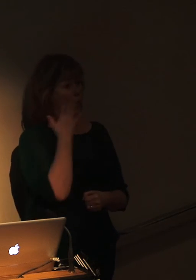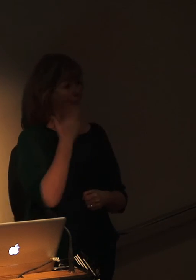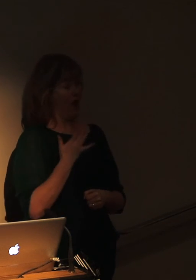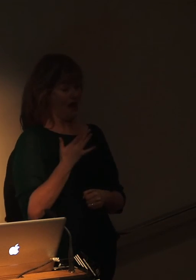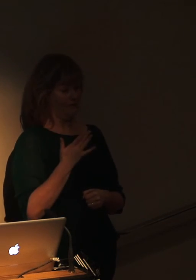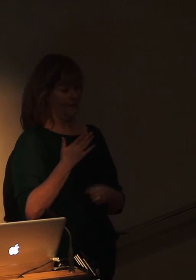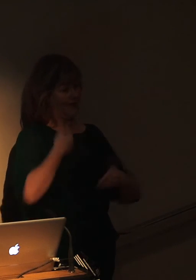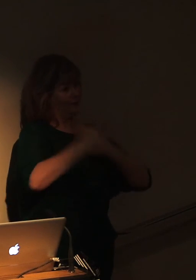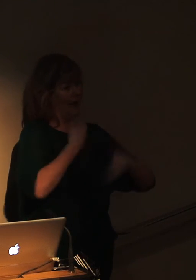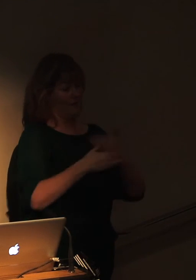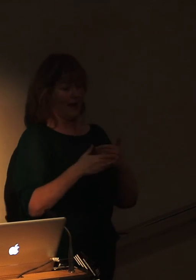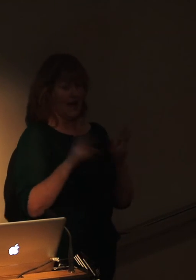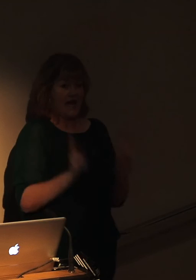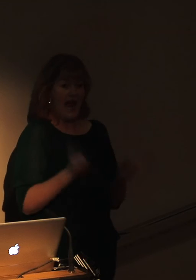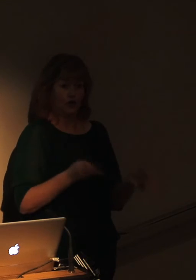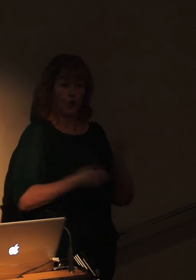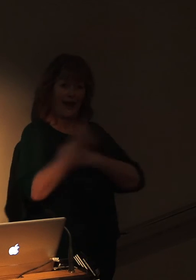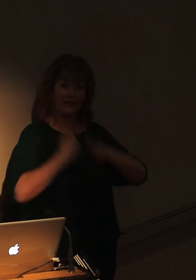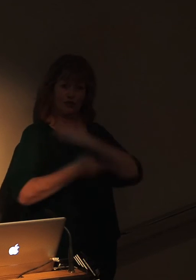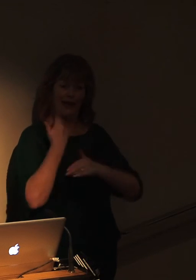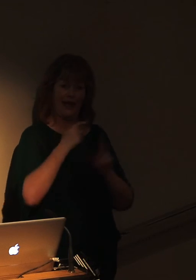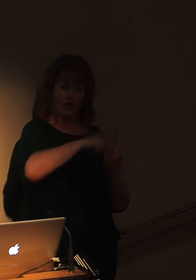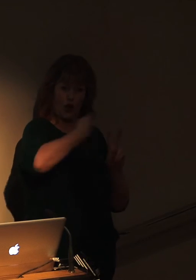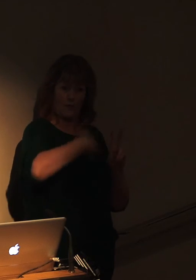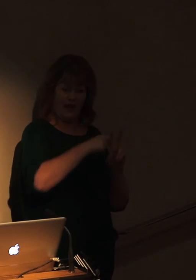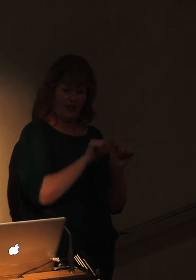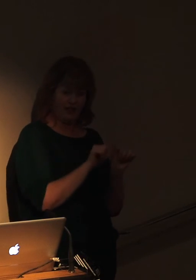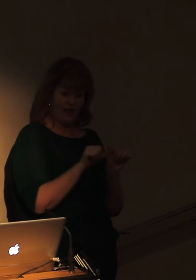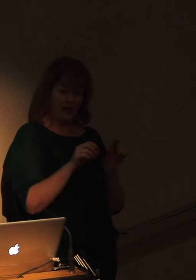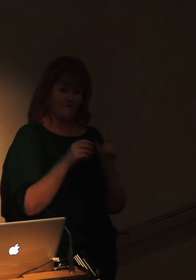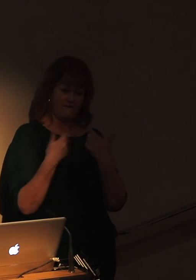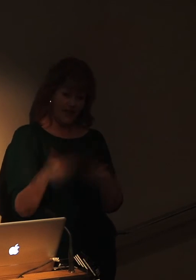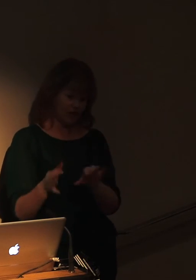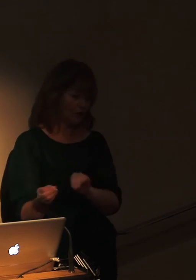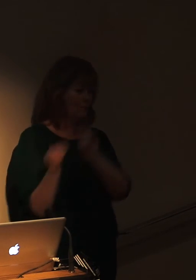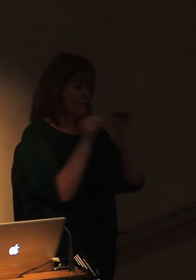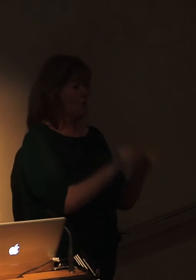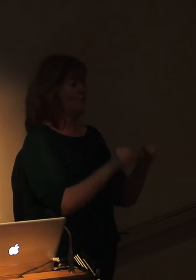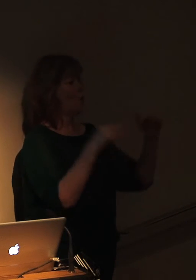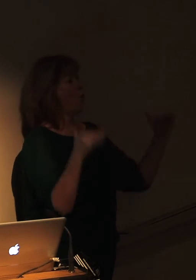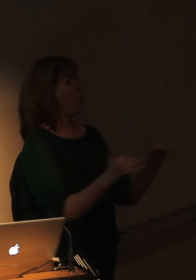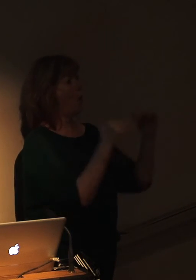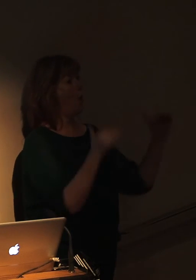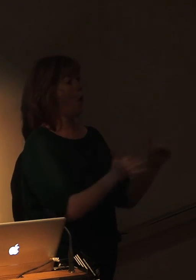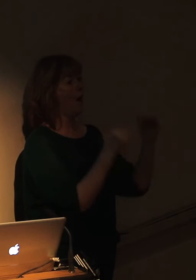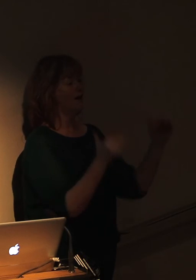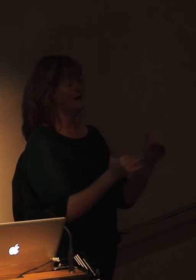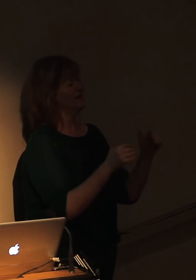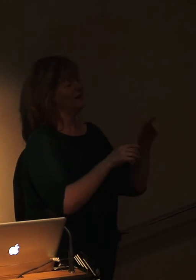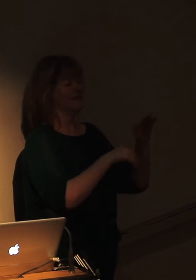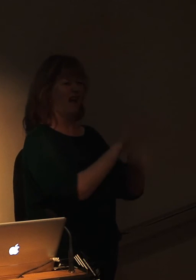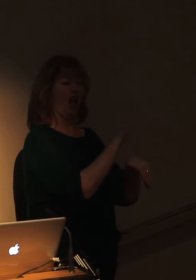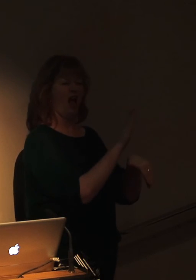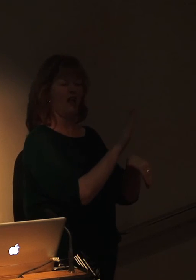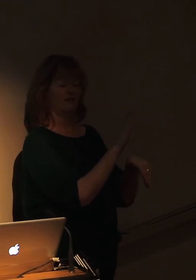and then I went across and started making films on, or war correspondent type films. How did I actually manage to do that and still be successful? Because that